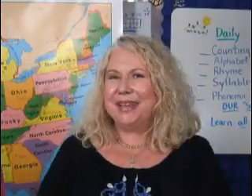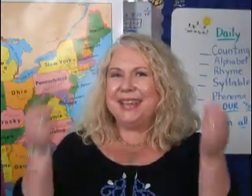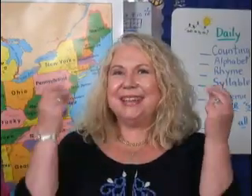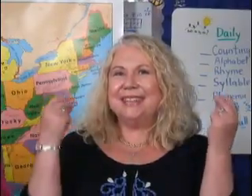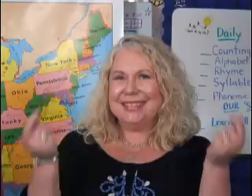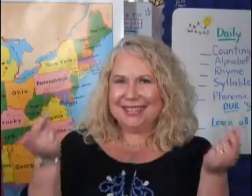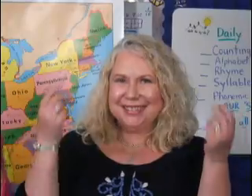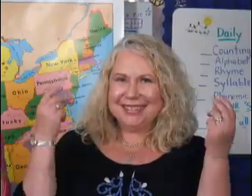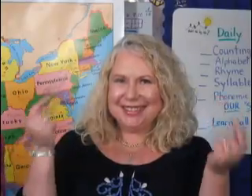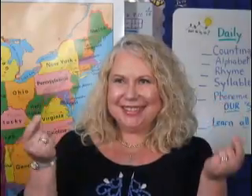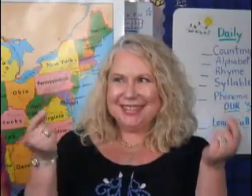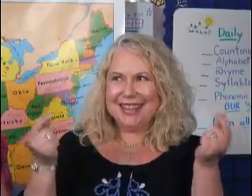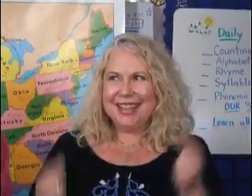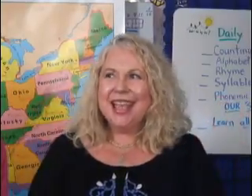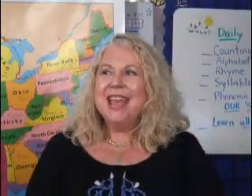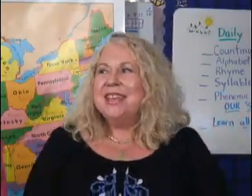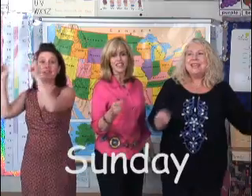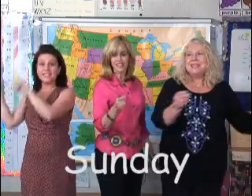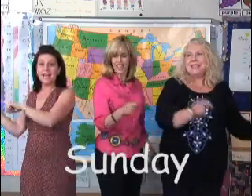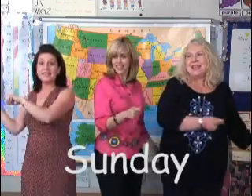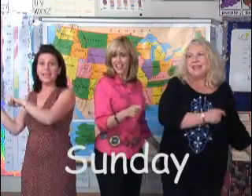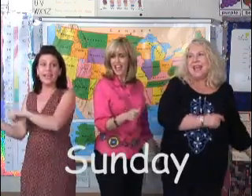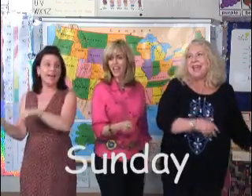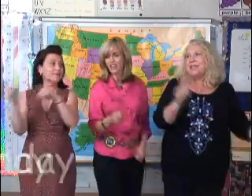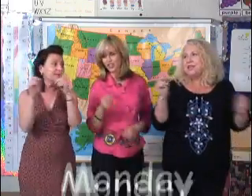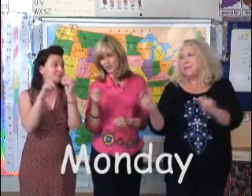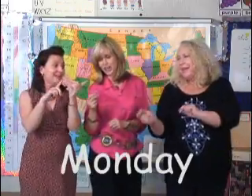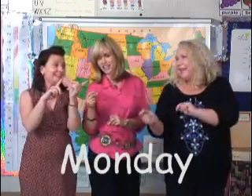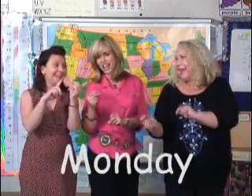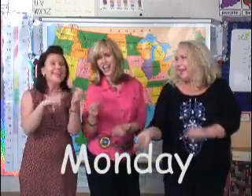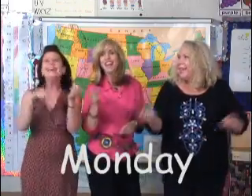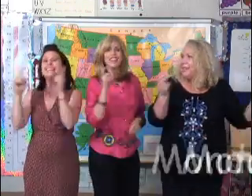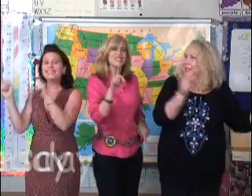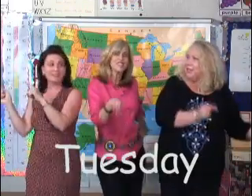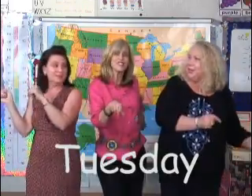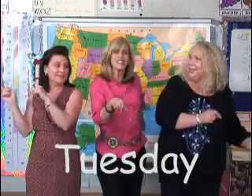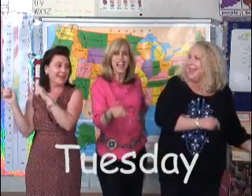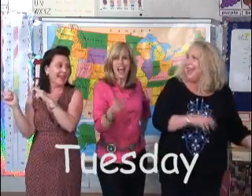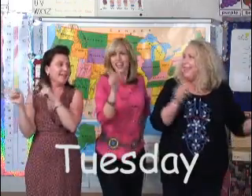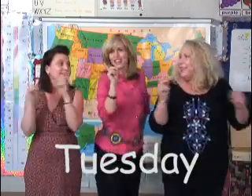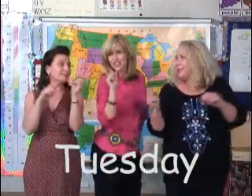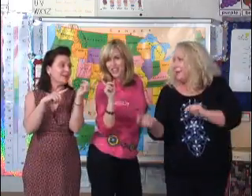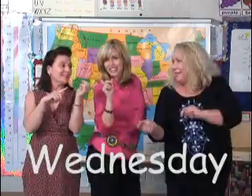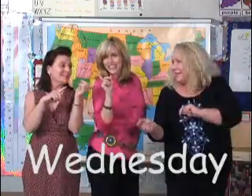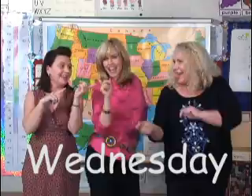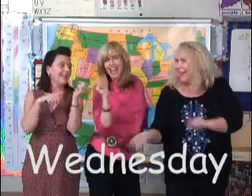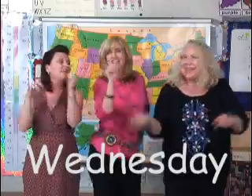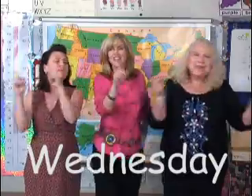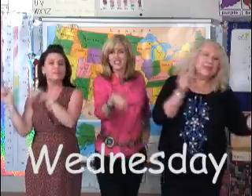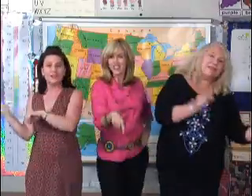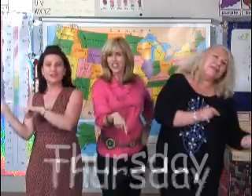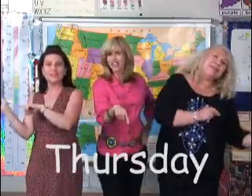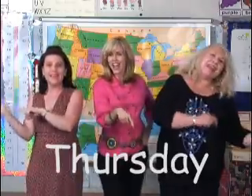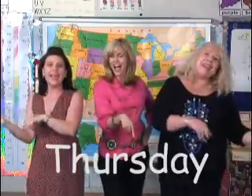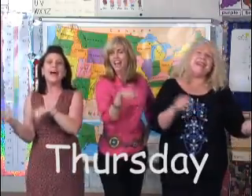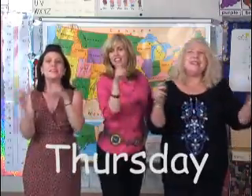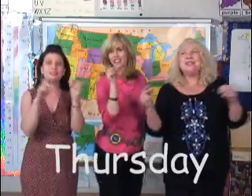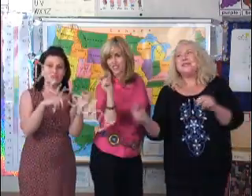week. There's Sunday and there's Monday. There's Tuesday and there's Wednesday. There's Thursday and there's